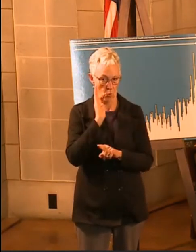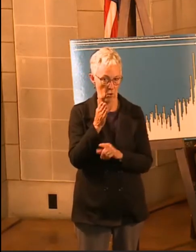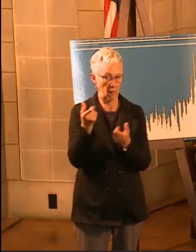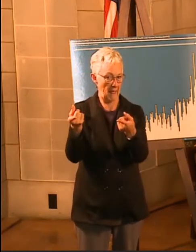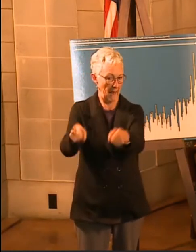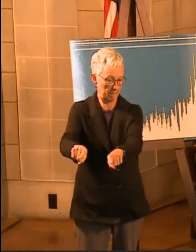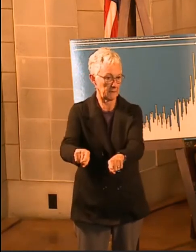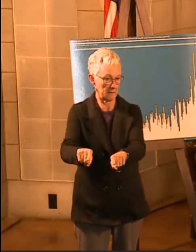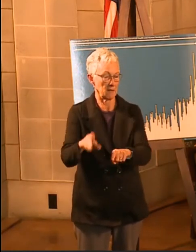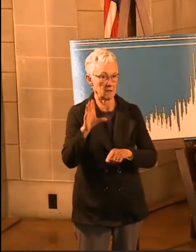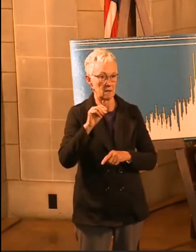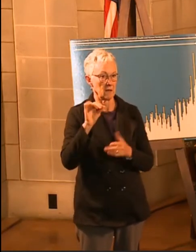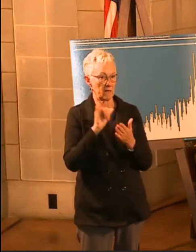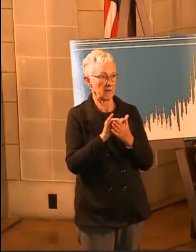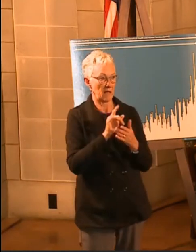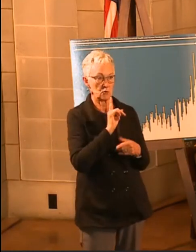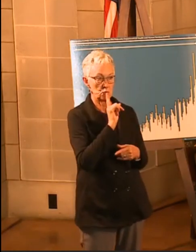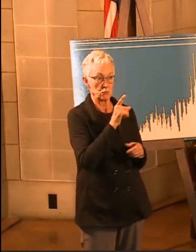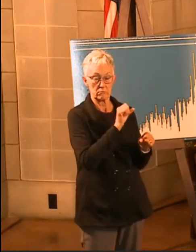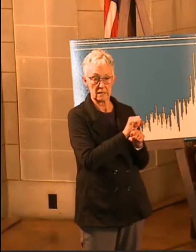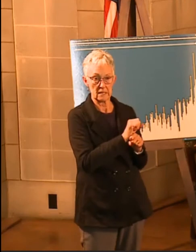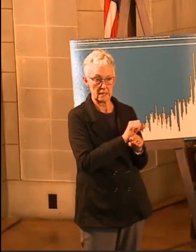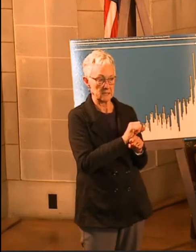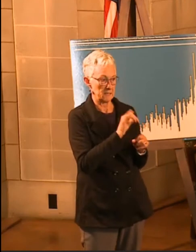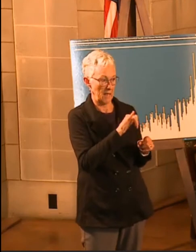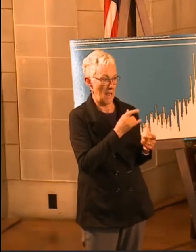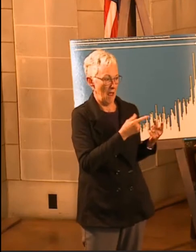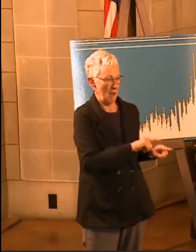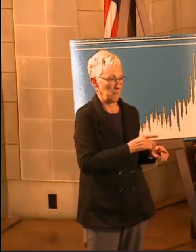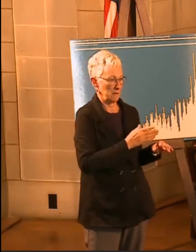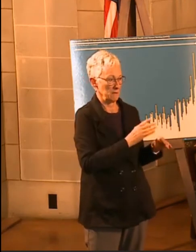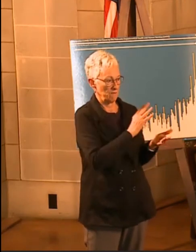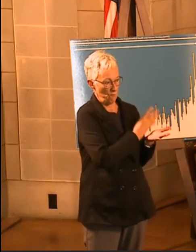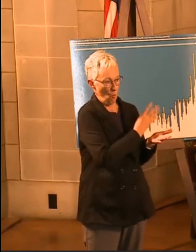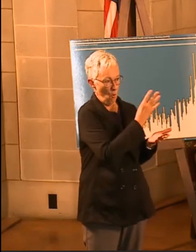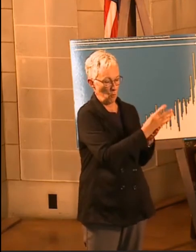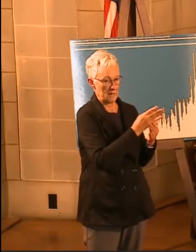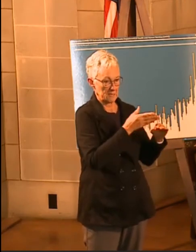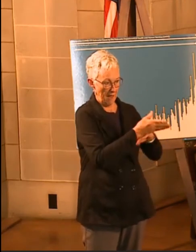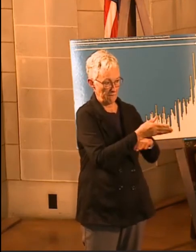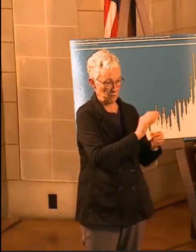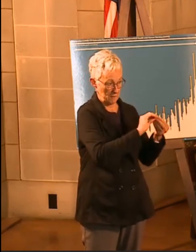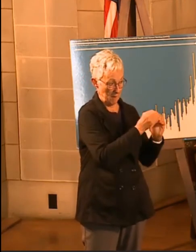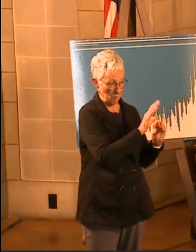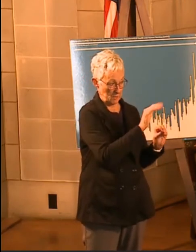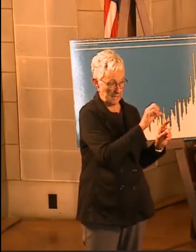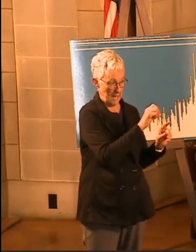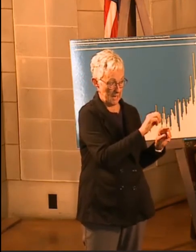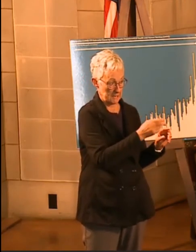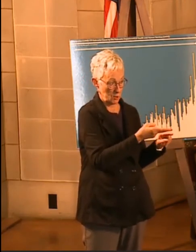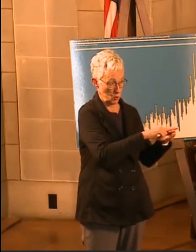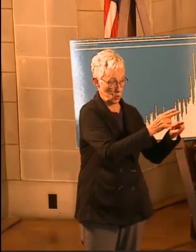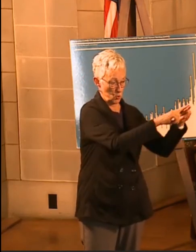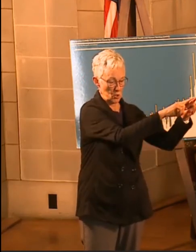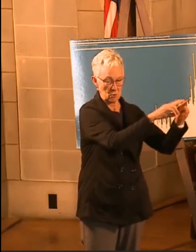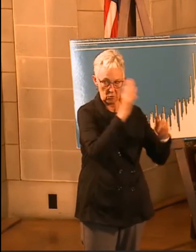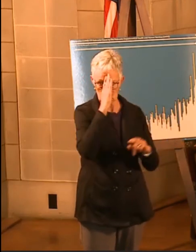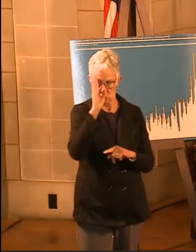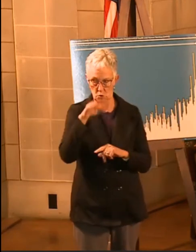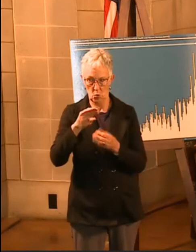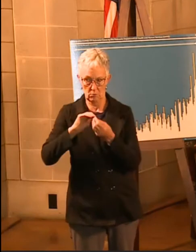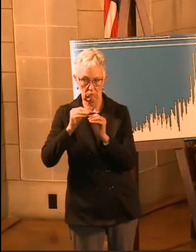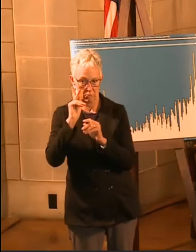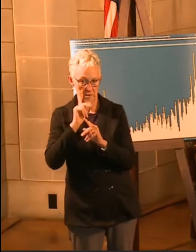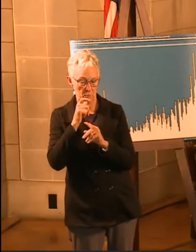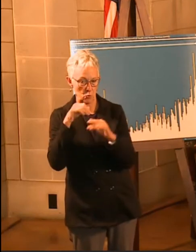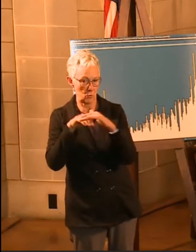about four weeks. After we saw the number of cases increasing, we knew that hospitalizations would begin to increase. So, I'm here